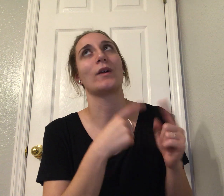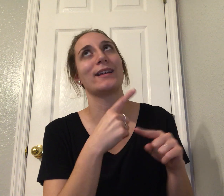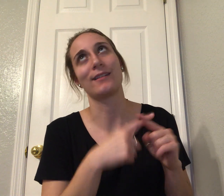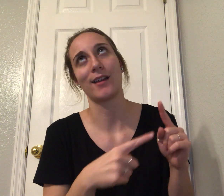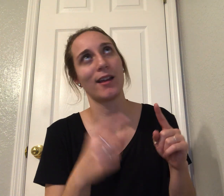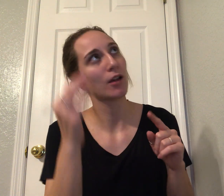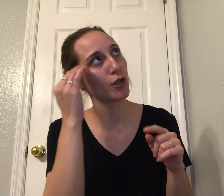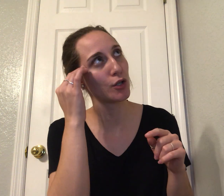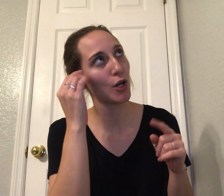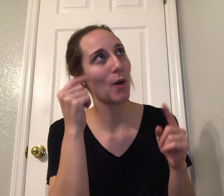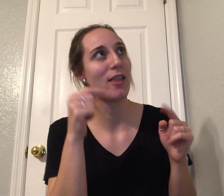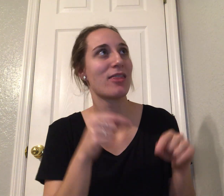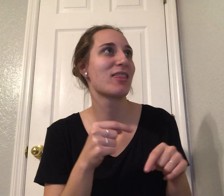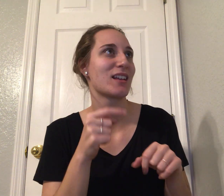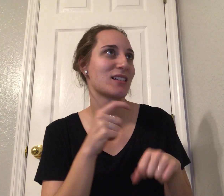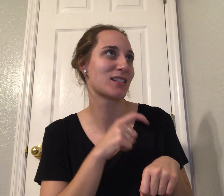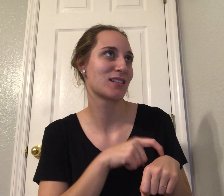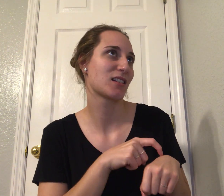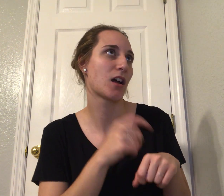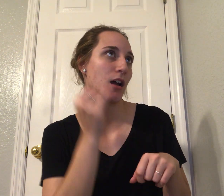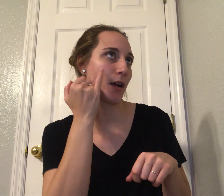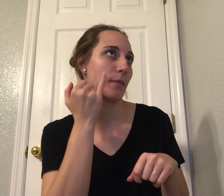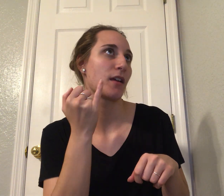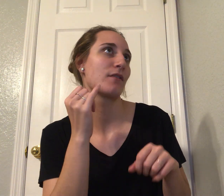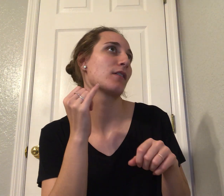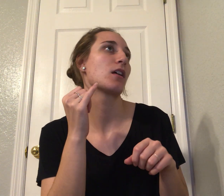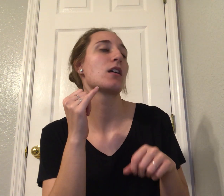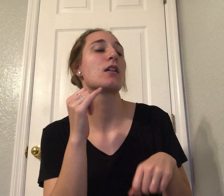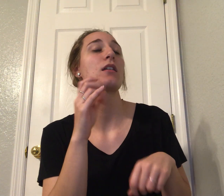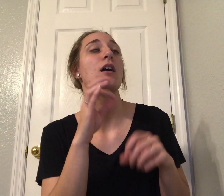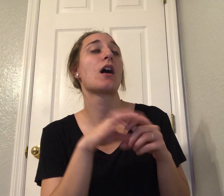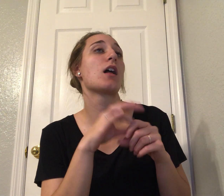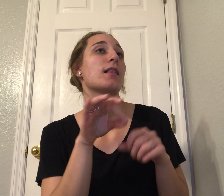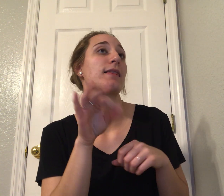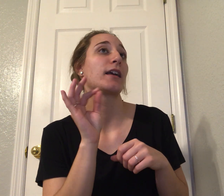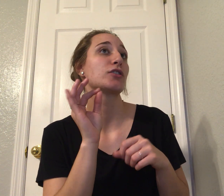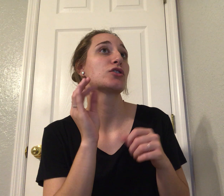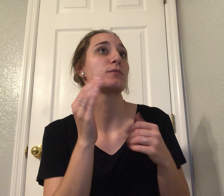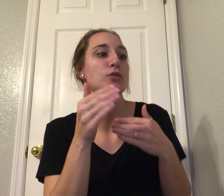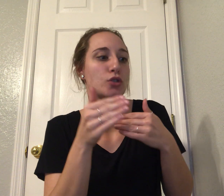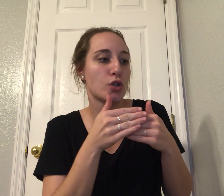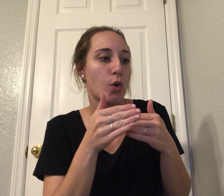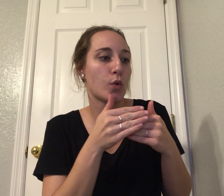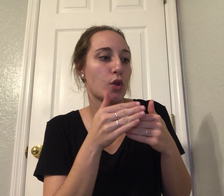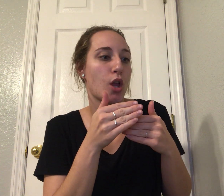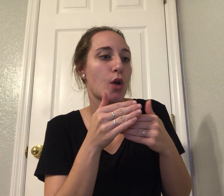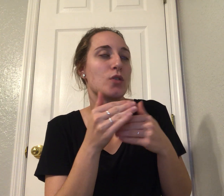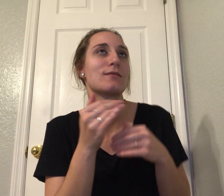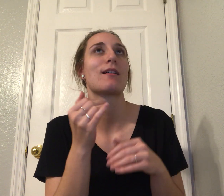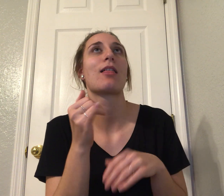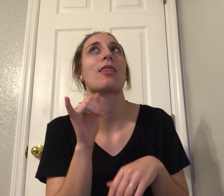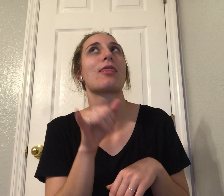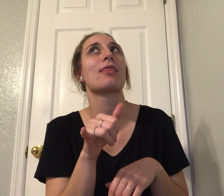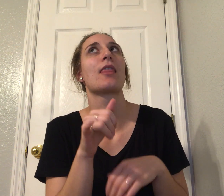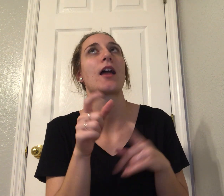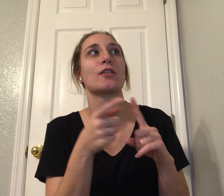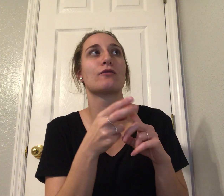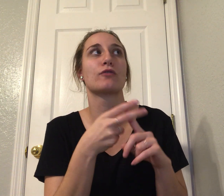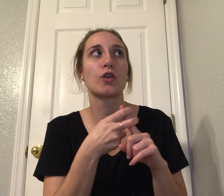that they fall into 0.25% that requires an automatic recount in most states. If I'm